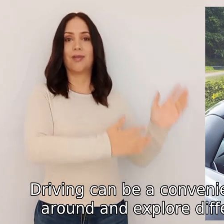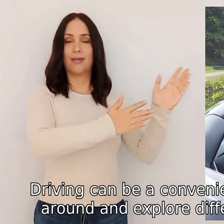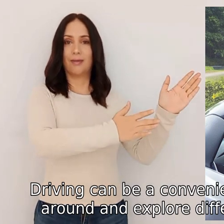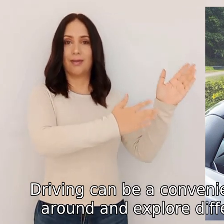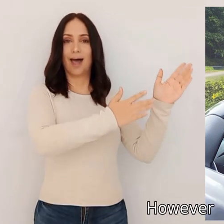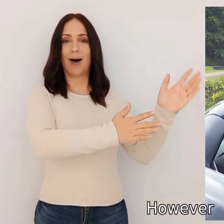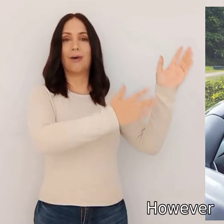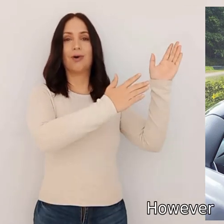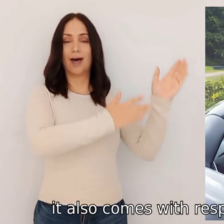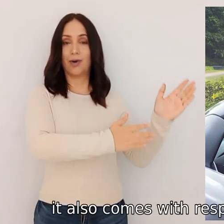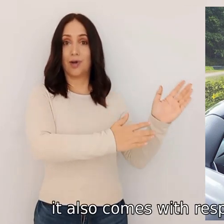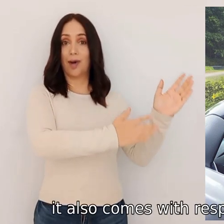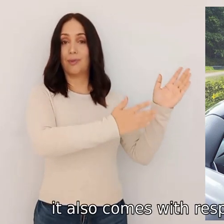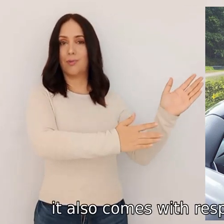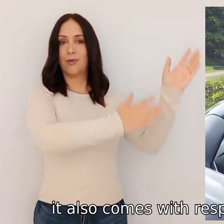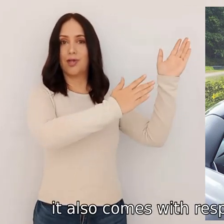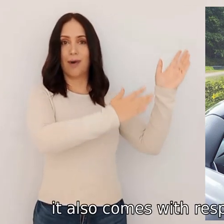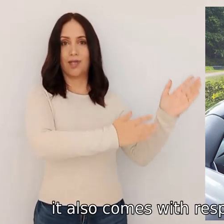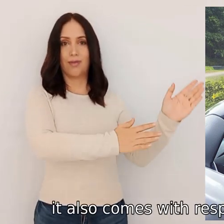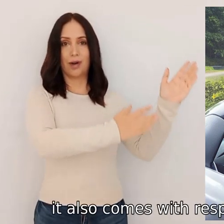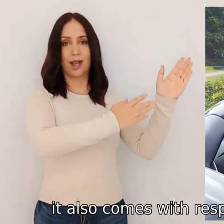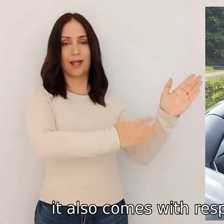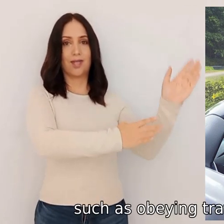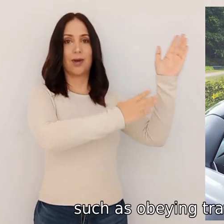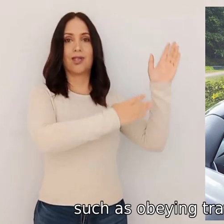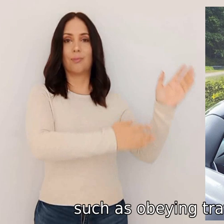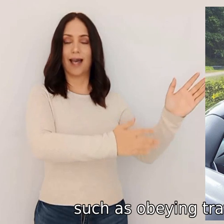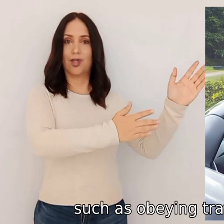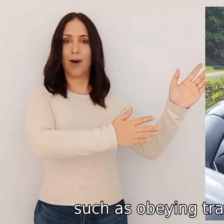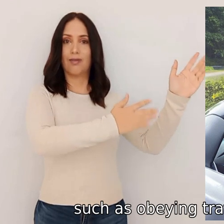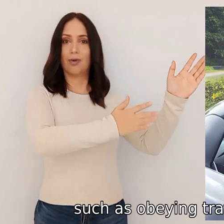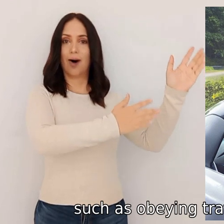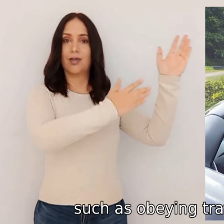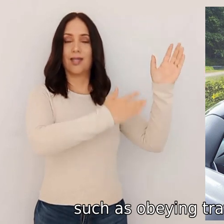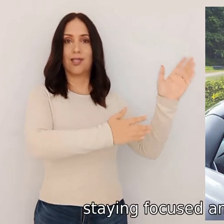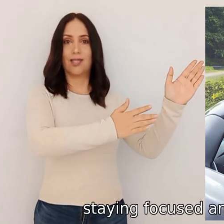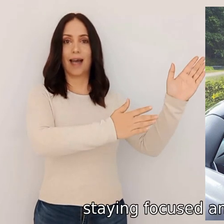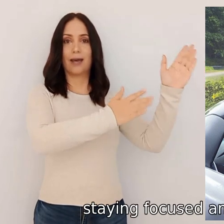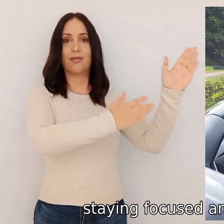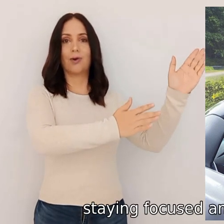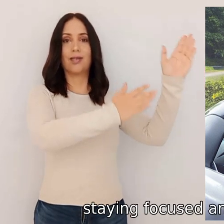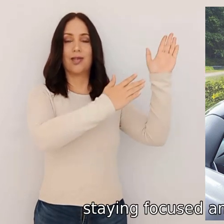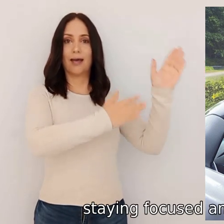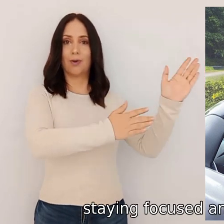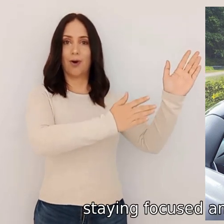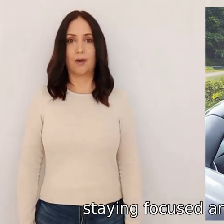however it also comes with responsibilities such as obeying traffic laws staying focused and alert